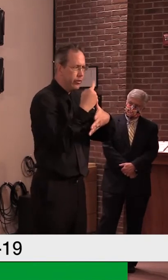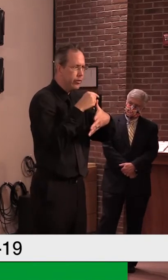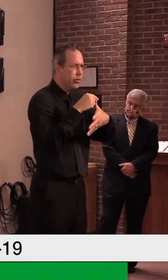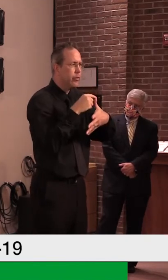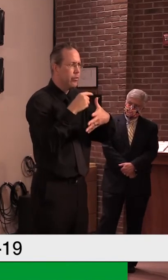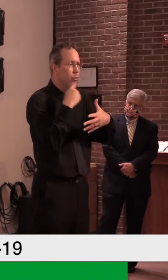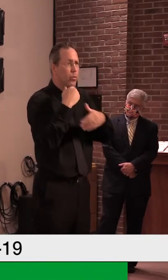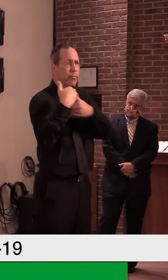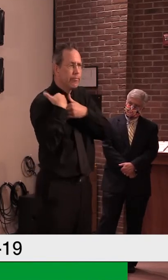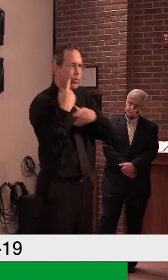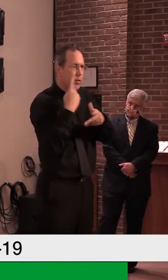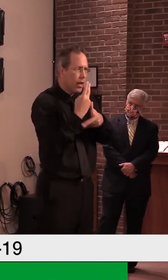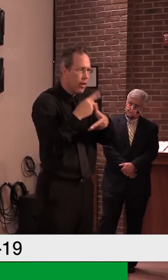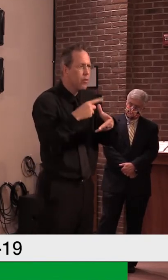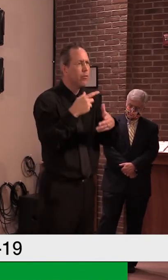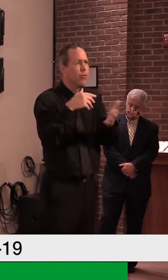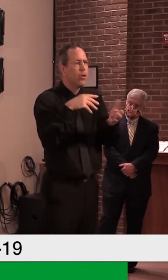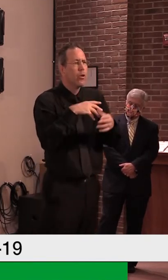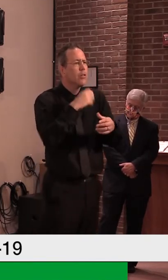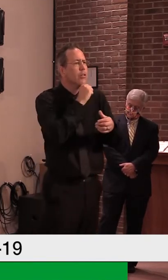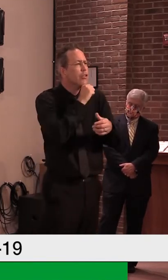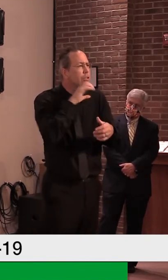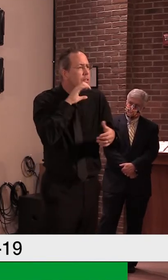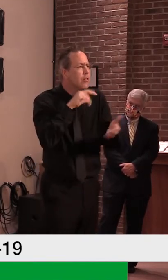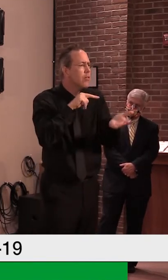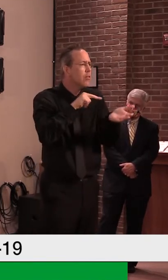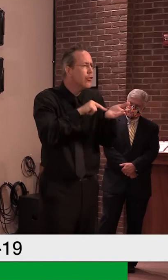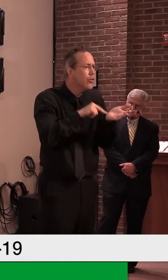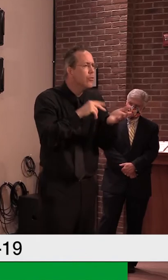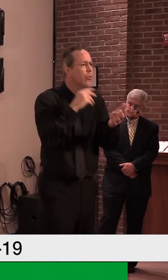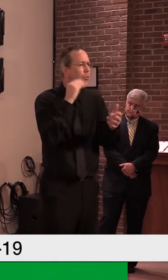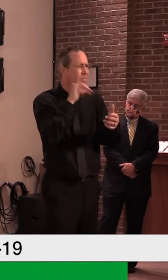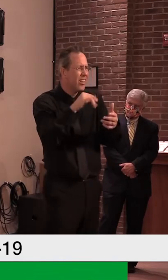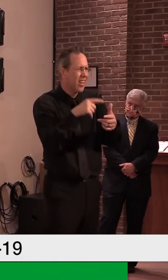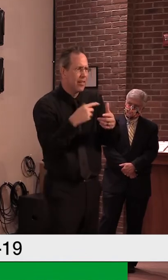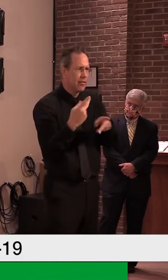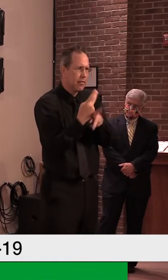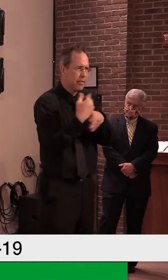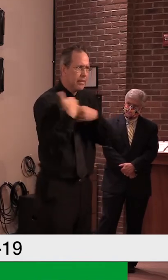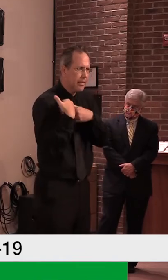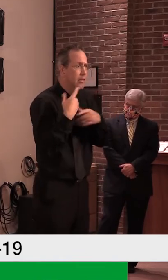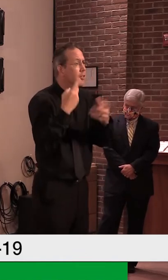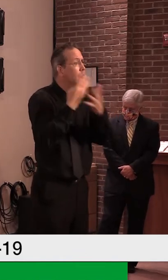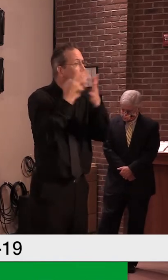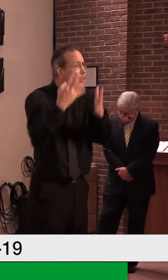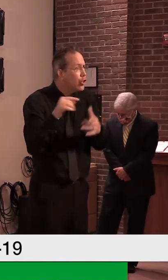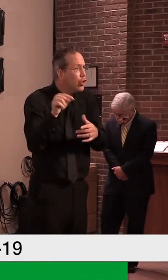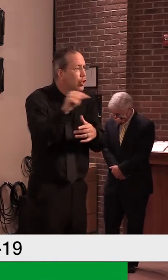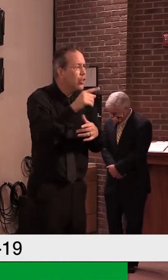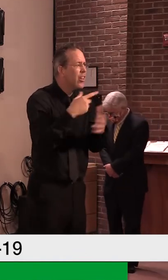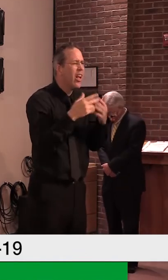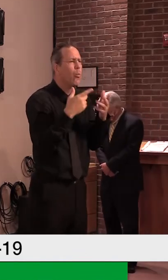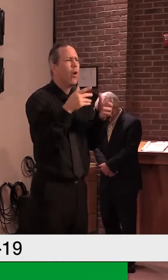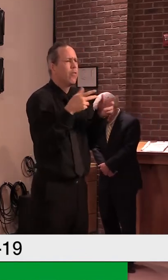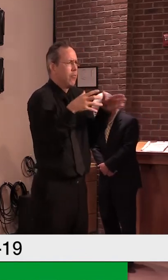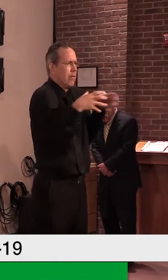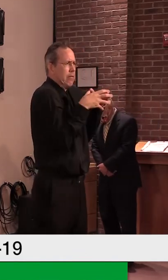populations, like the corrections population you've been hearing about, long-term care, health care workers, etc.